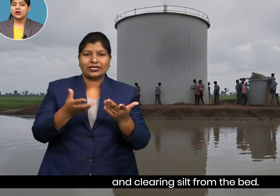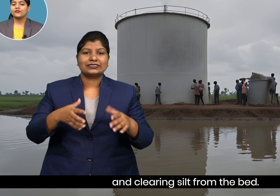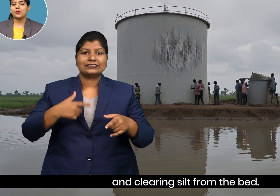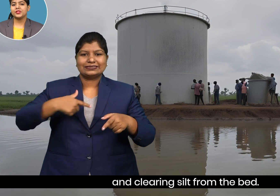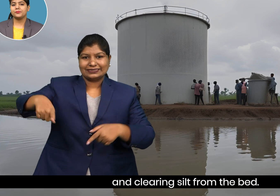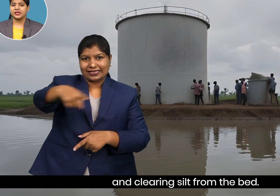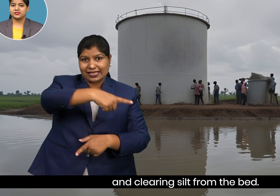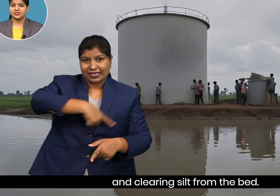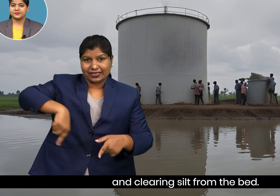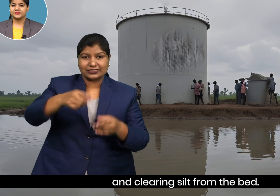from the bed